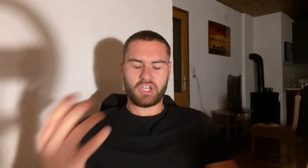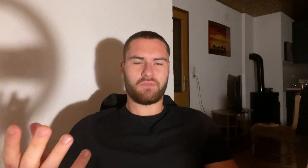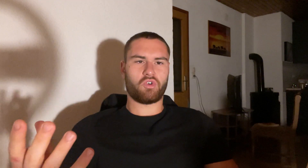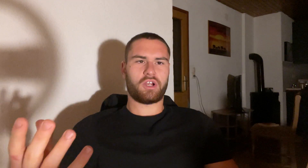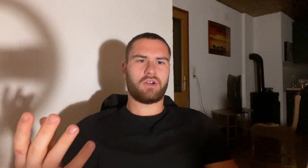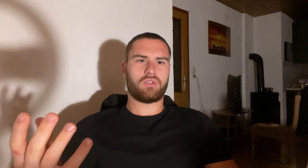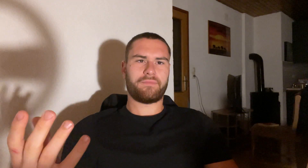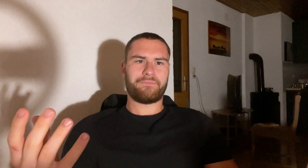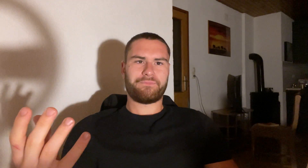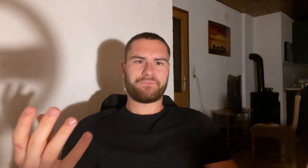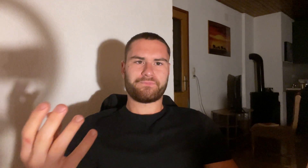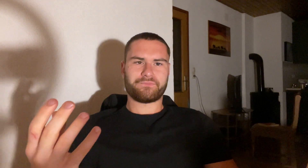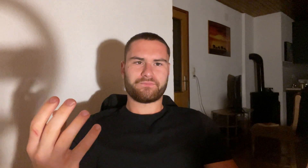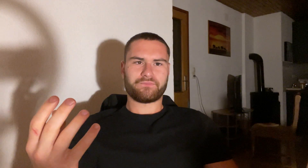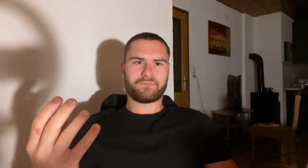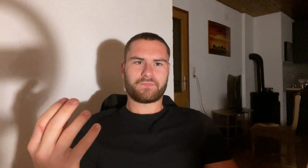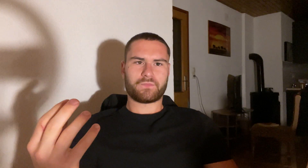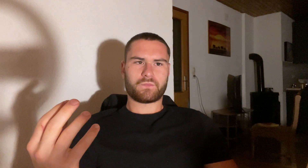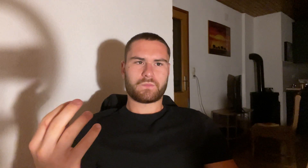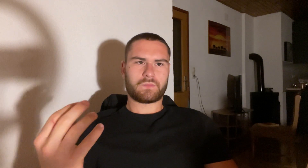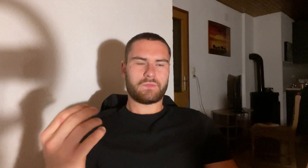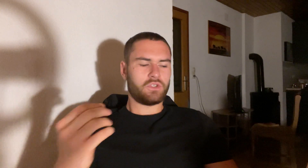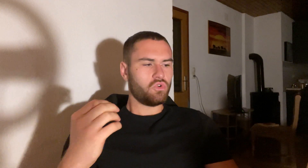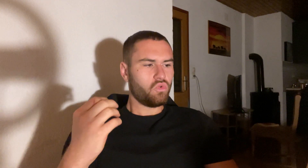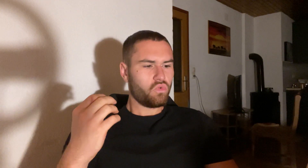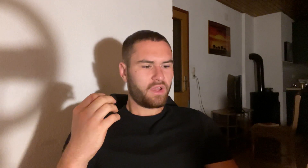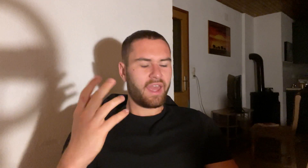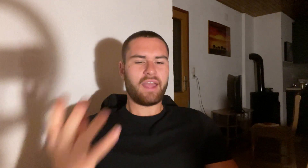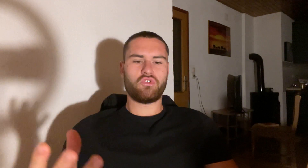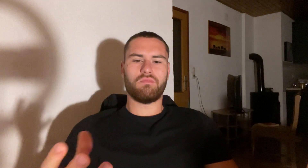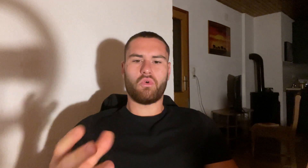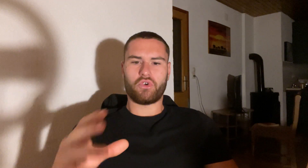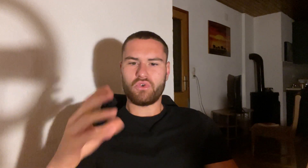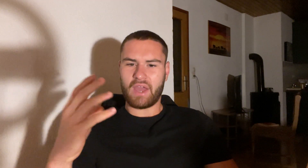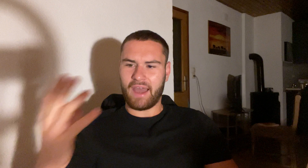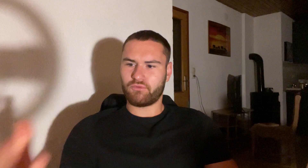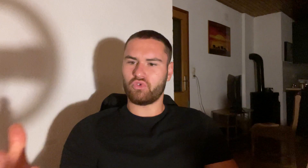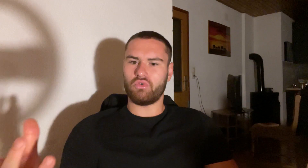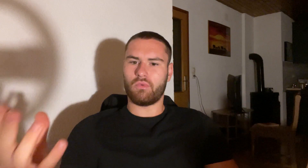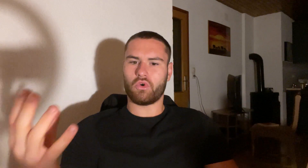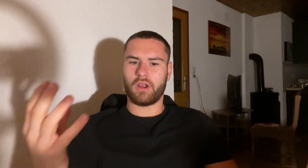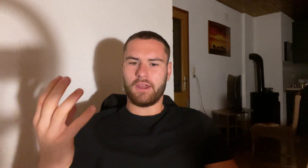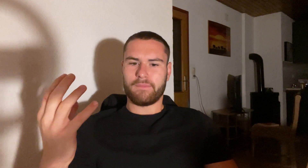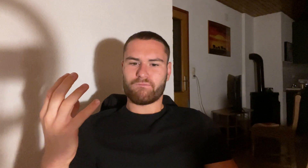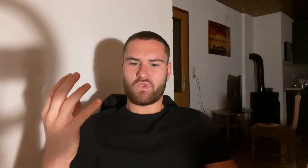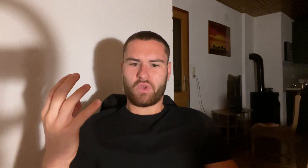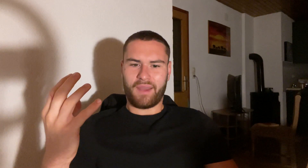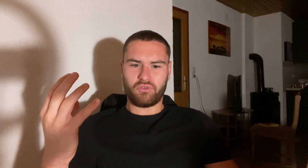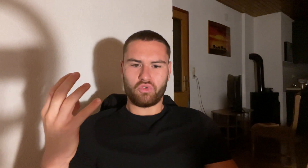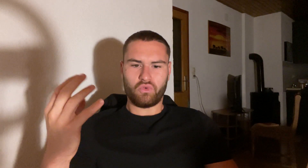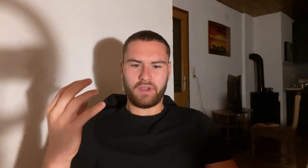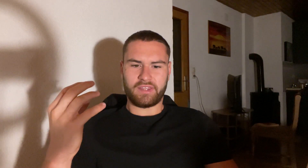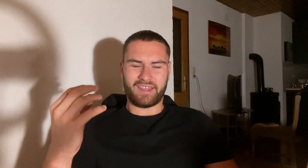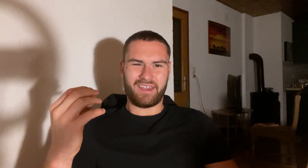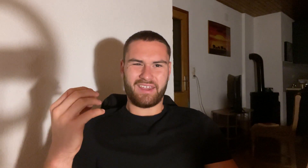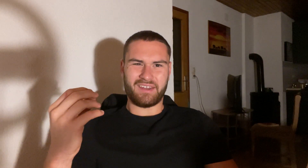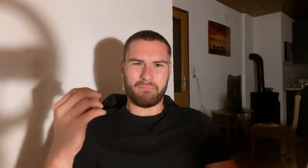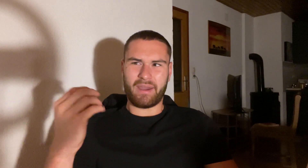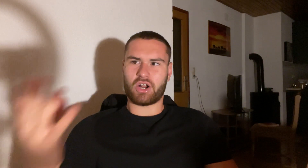shit workout you can't do more you have to do more you have to do it in a better